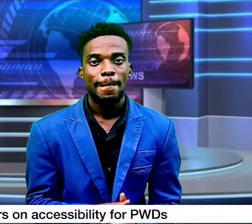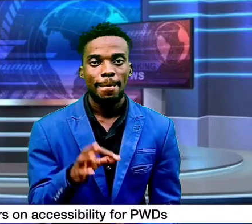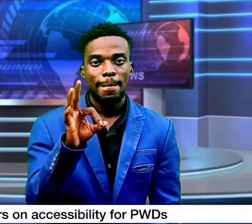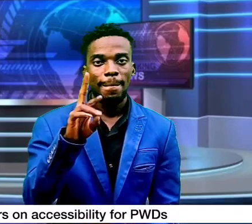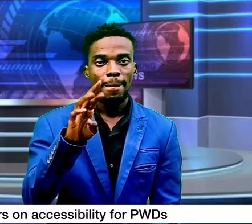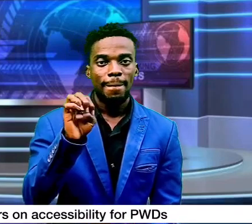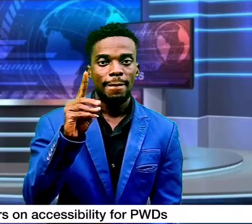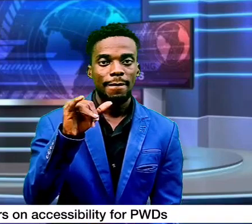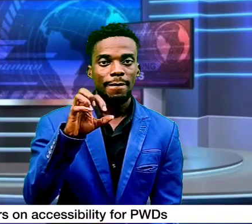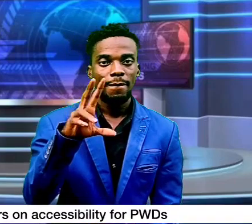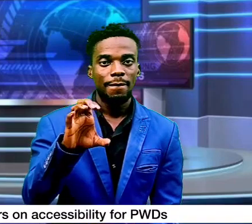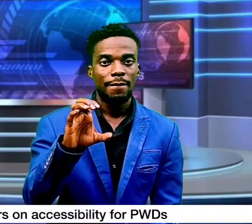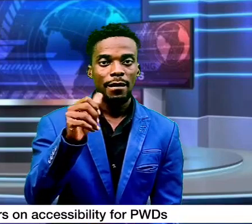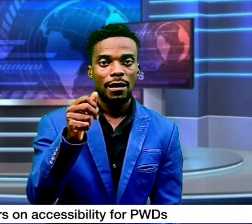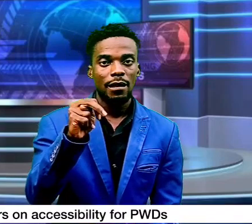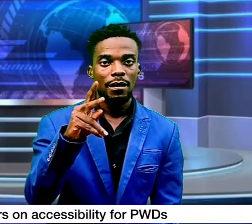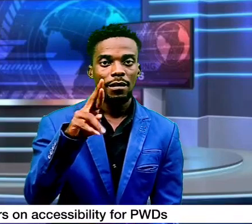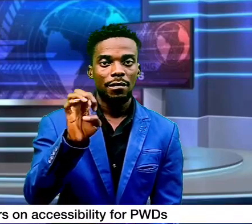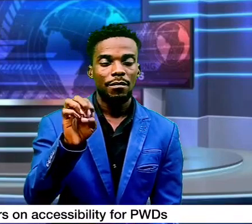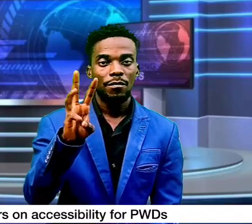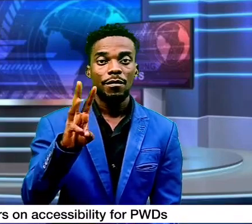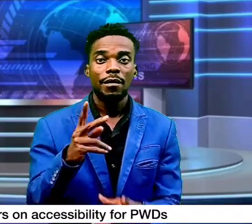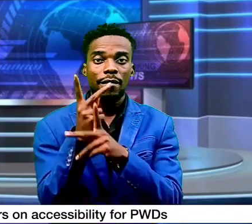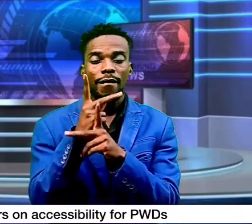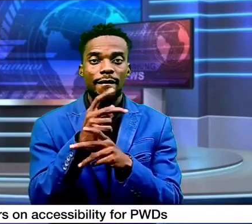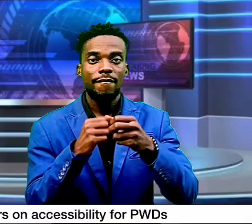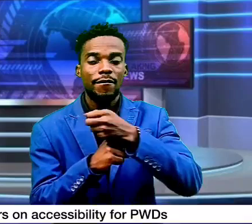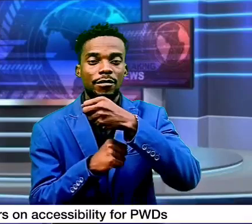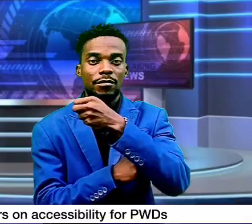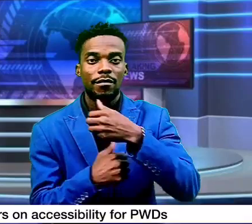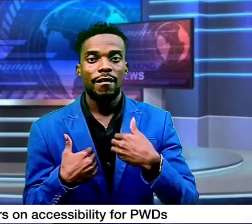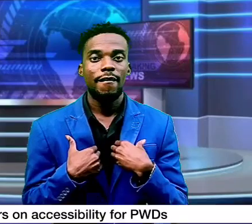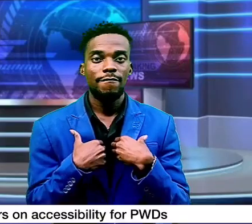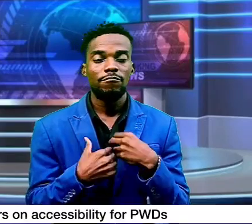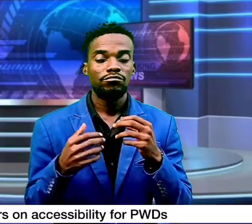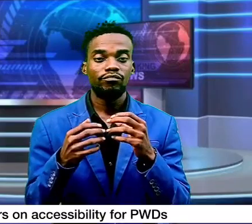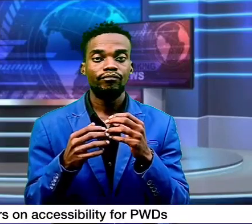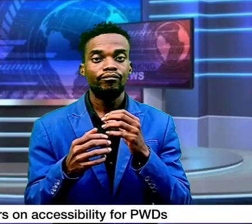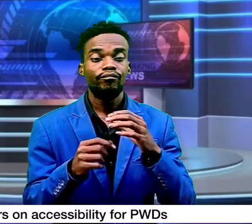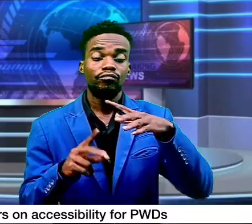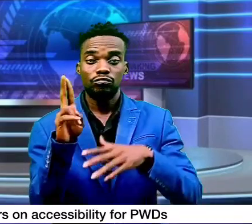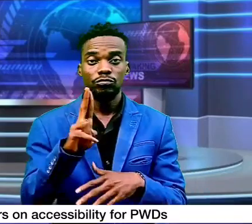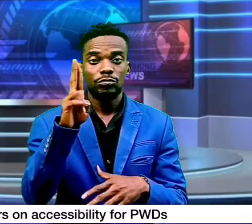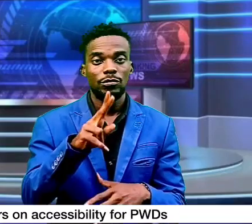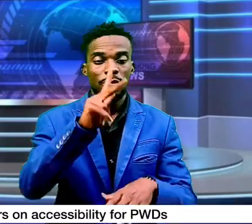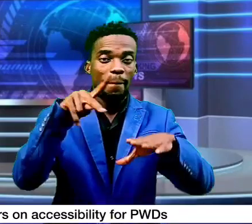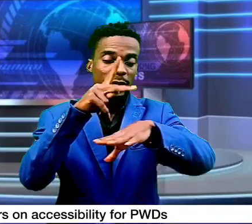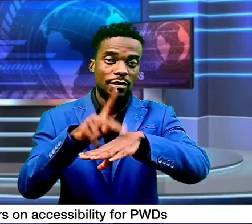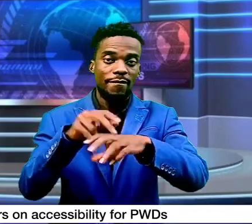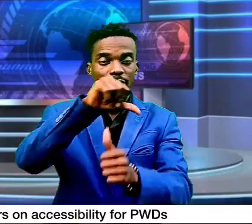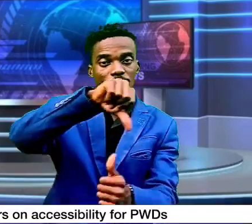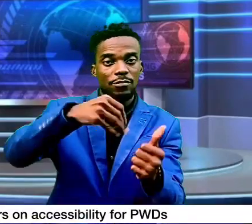frederick andrew acn care foundation has engaged pentecostal fellowship of nigeria